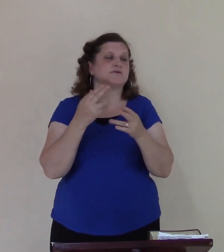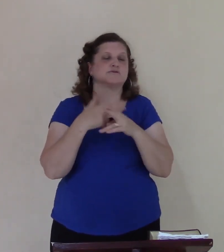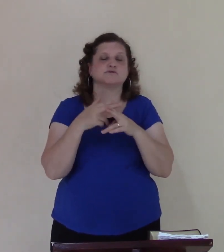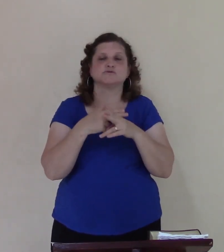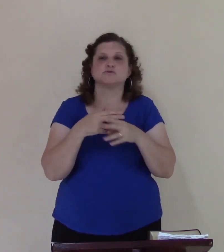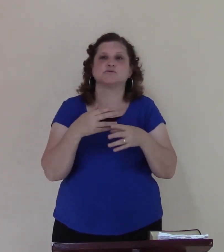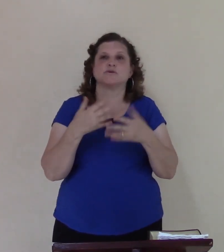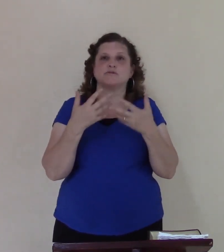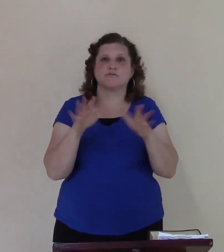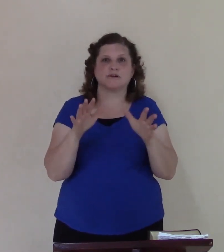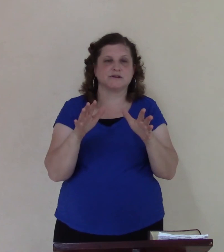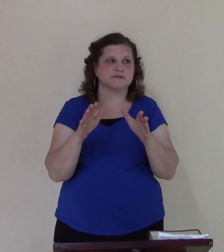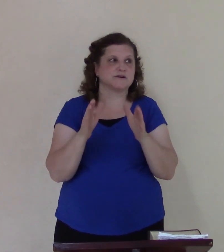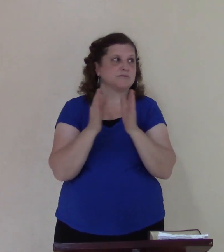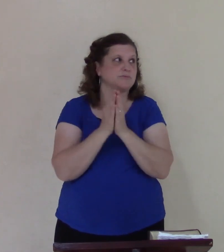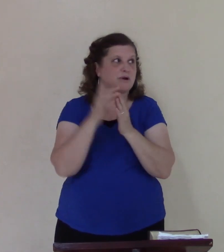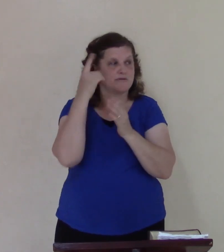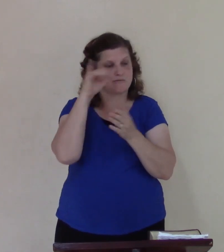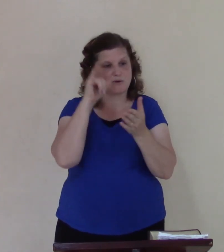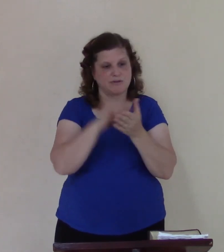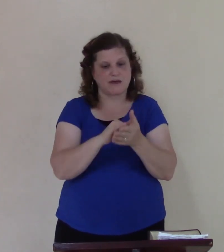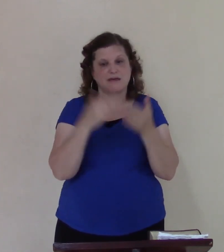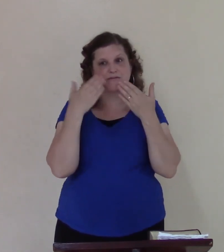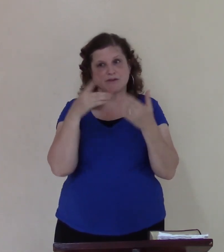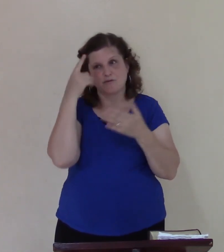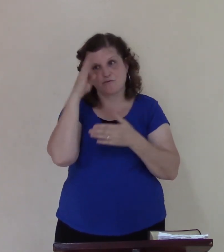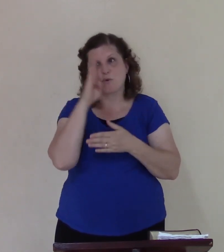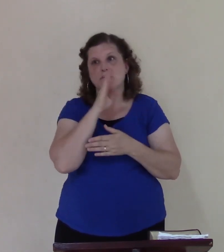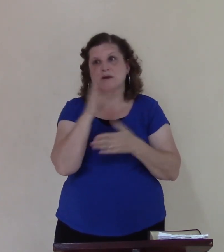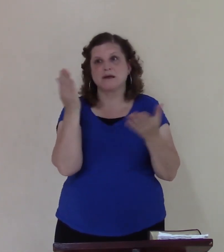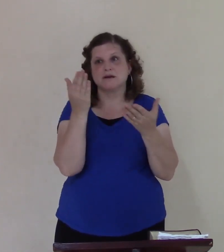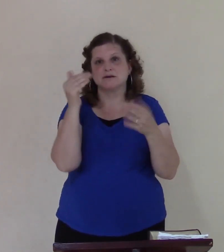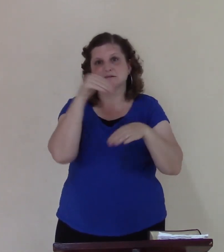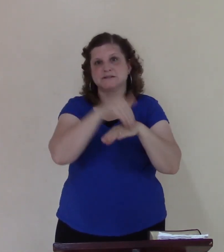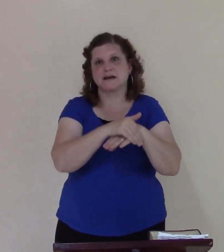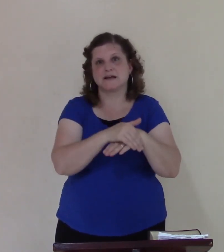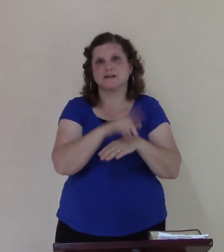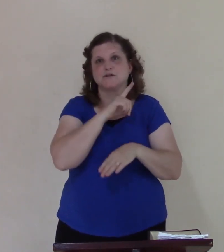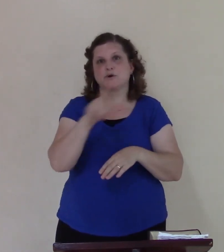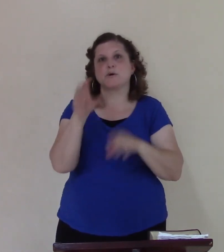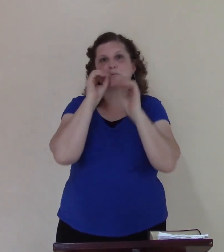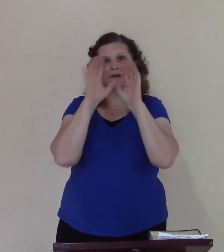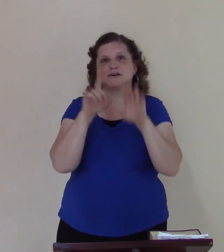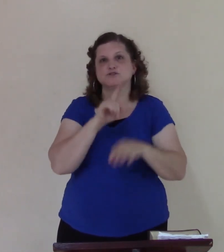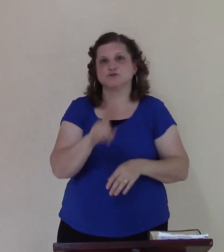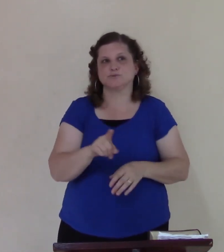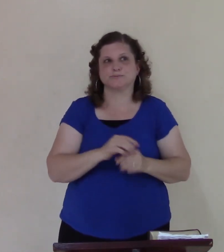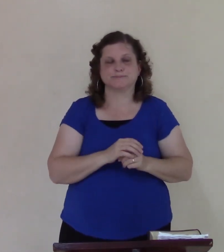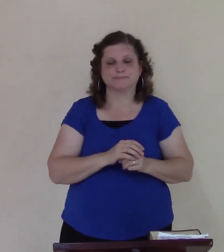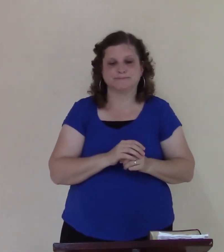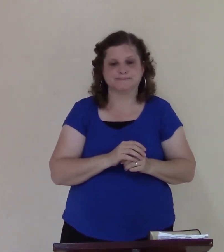it and so we pray for those things thank you for being here tonight for listening and when the Lord bless you and Baum you for having to and we